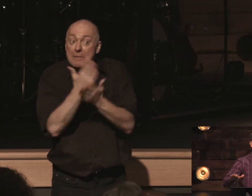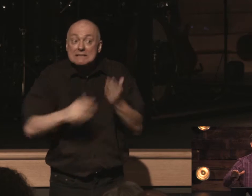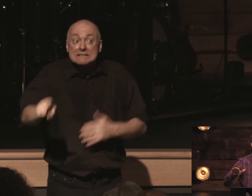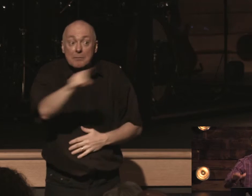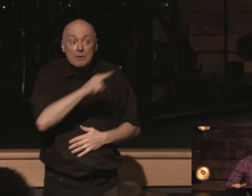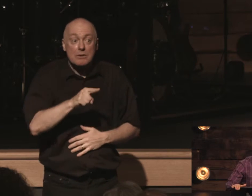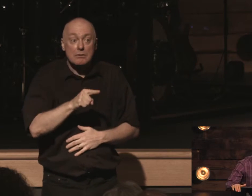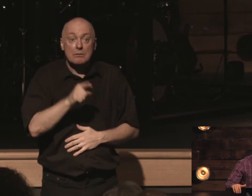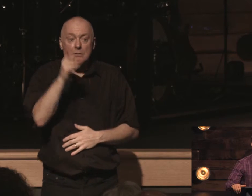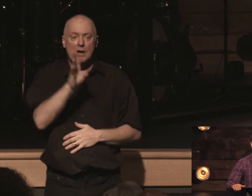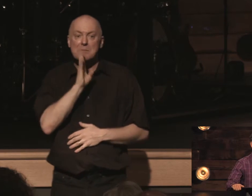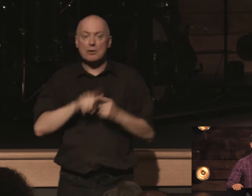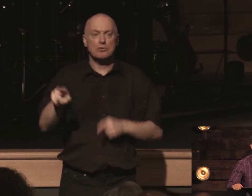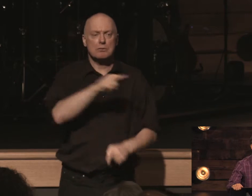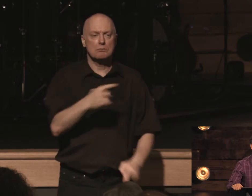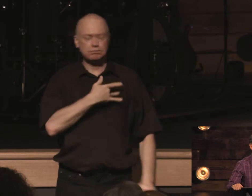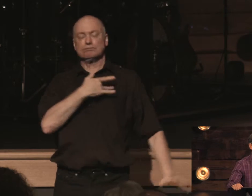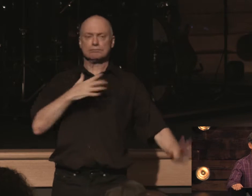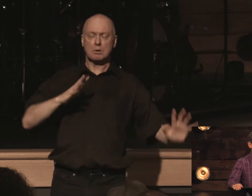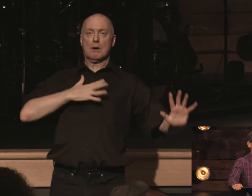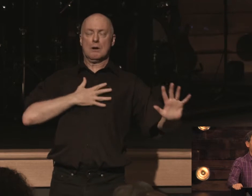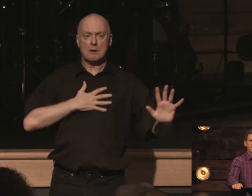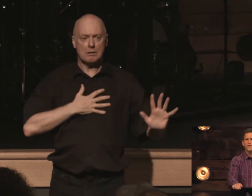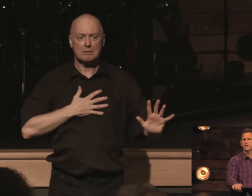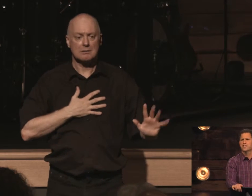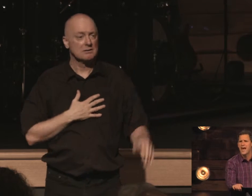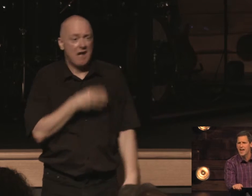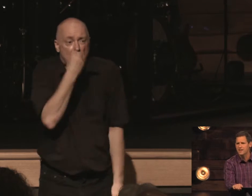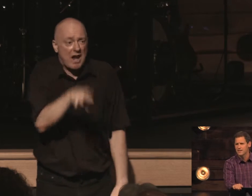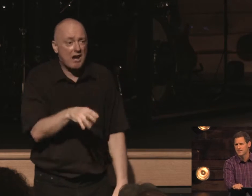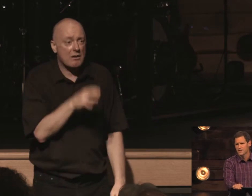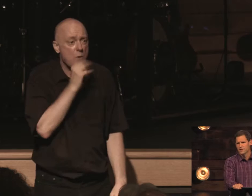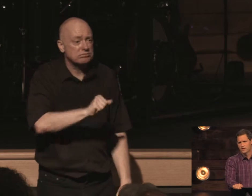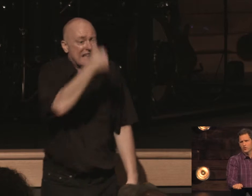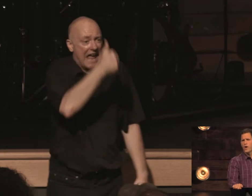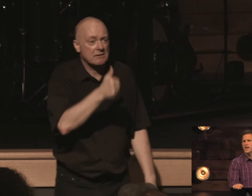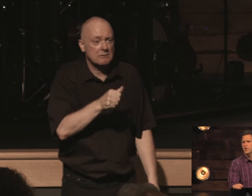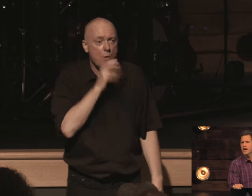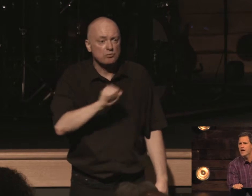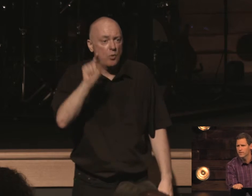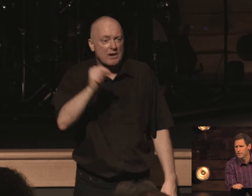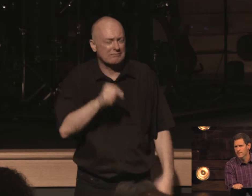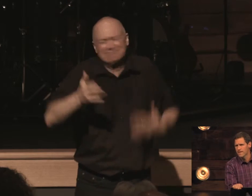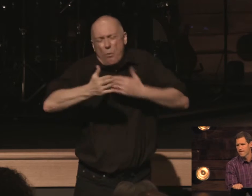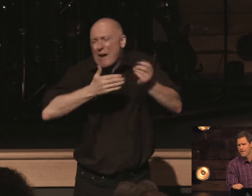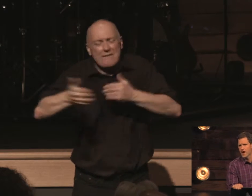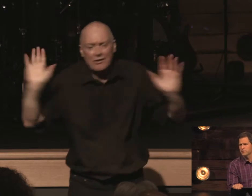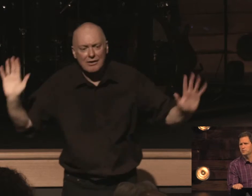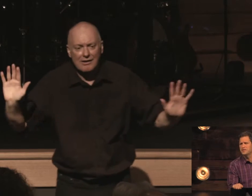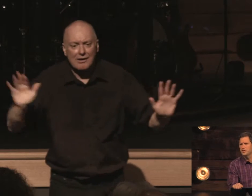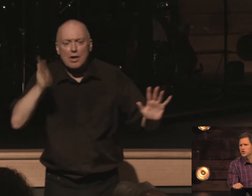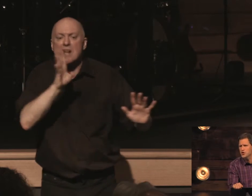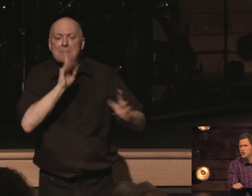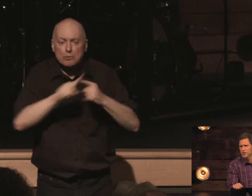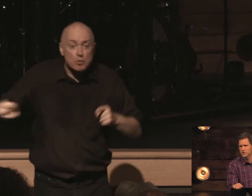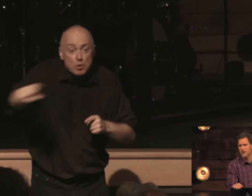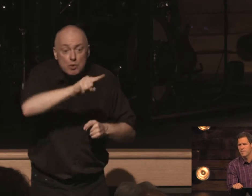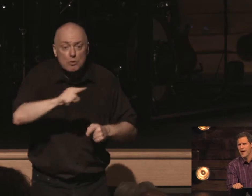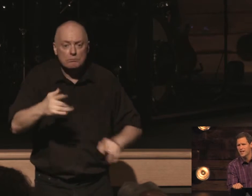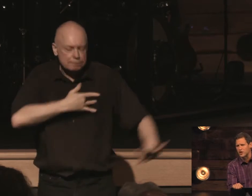speaks to you to you and i don't care if you're 10 or 20 or whatever that god would speak to you and say my hands